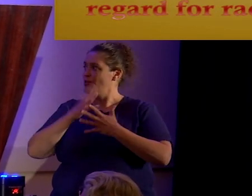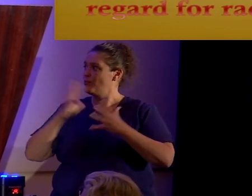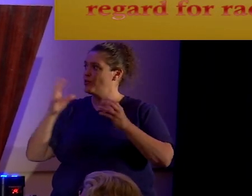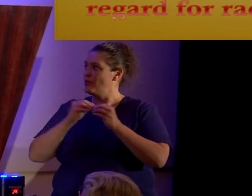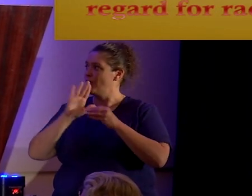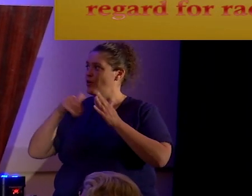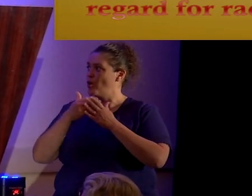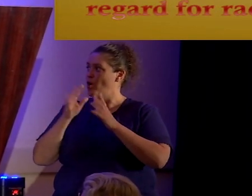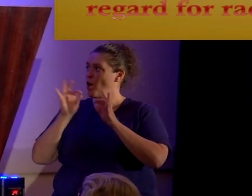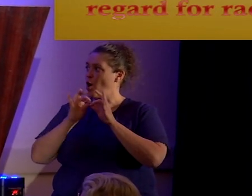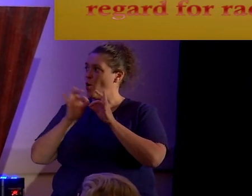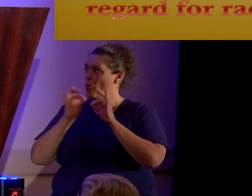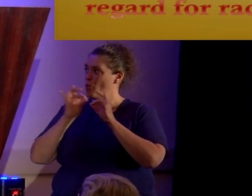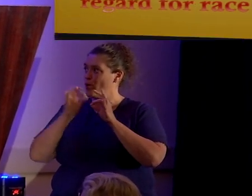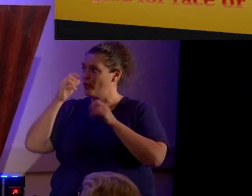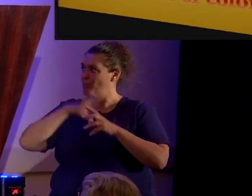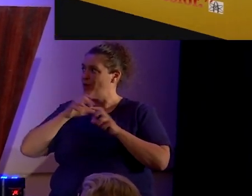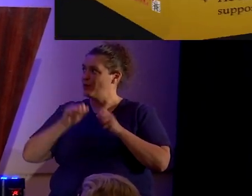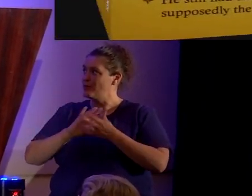worthy males can do it.